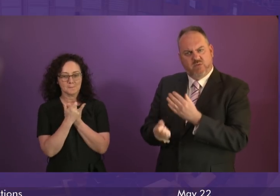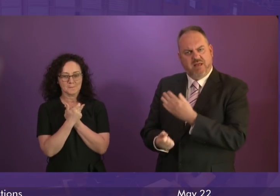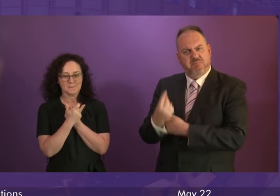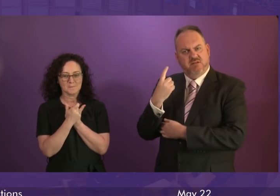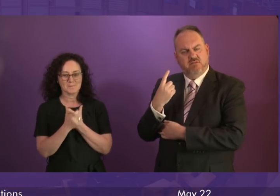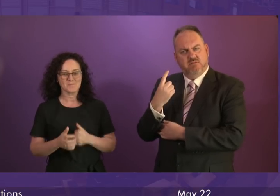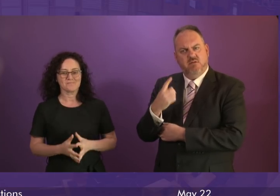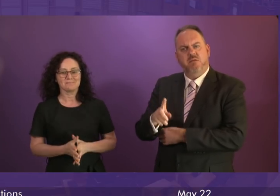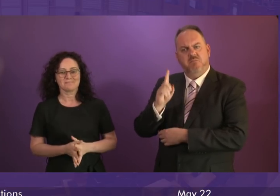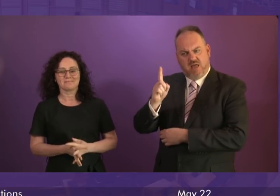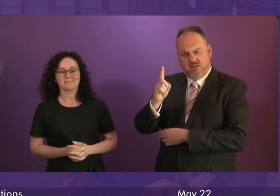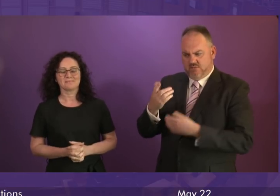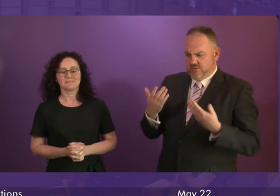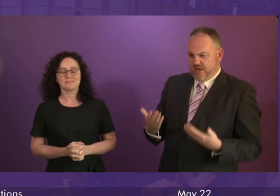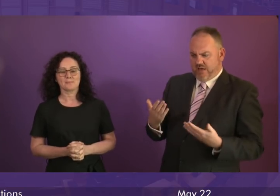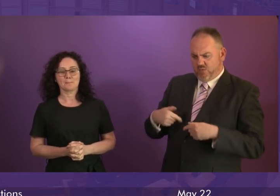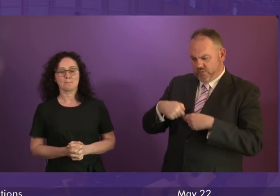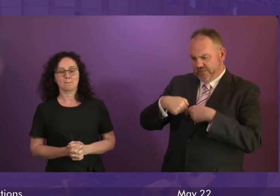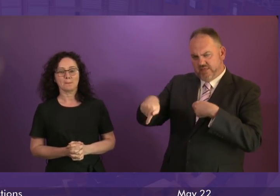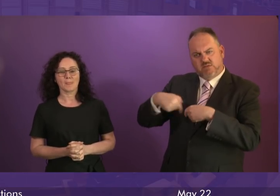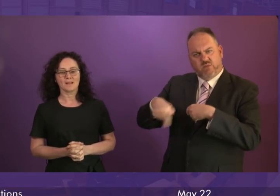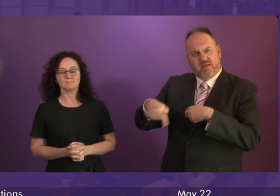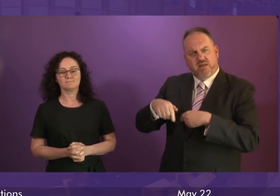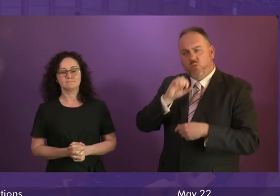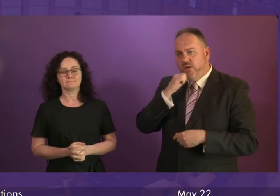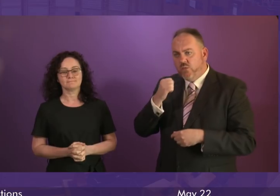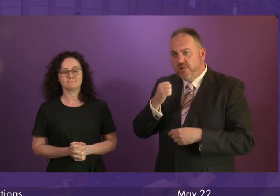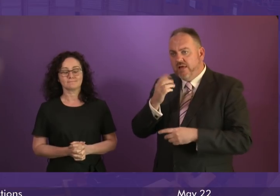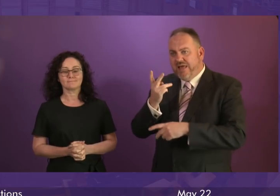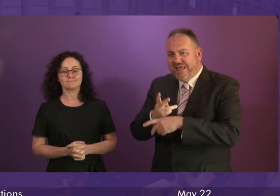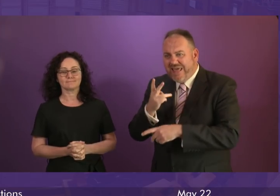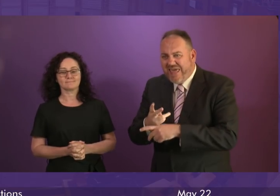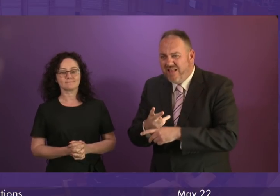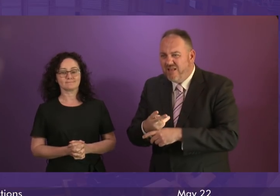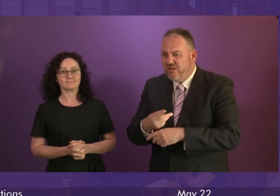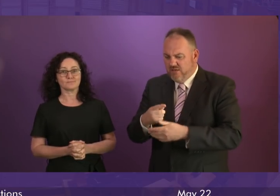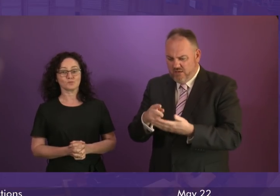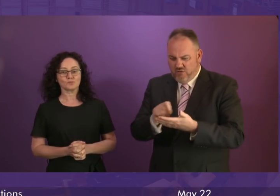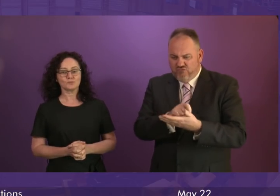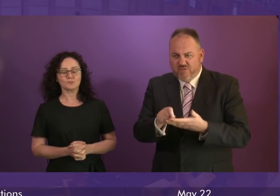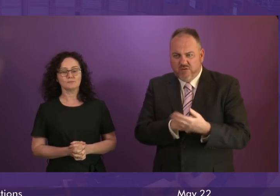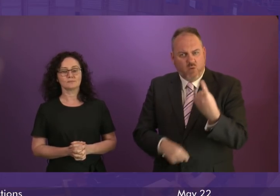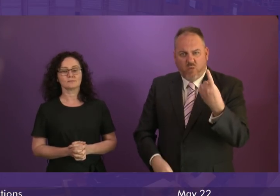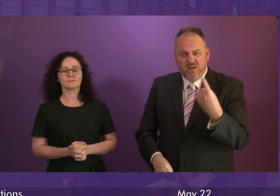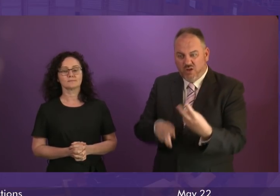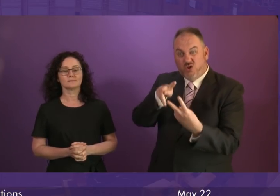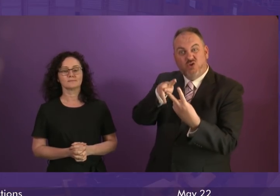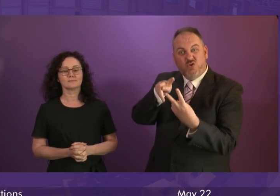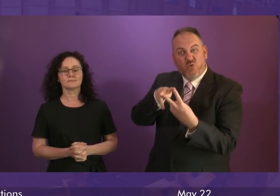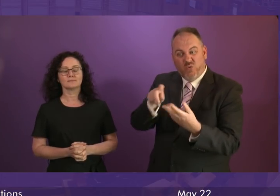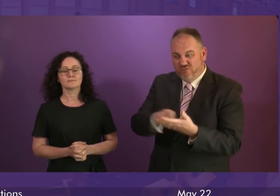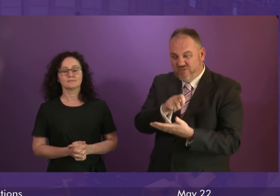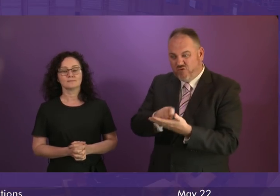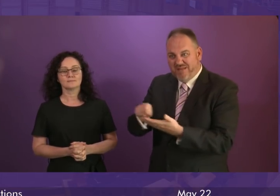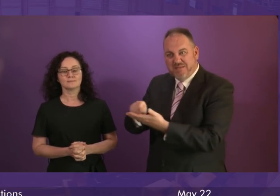Minister's pitch to voters this week to rerun not just one referendum, but two. I'm against that, but just out of interest, is